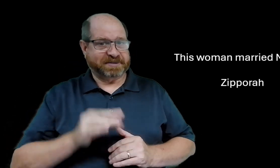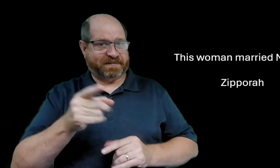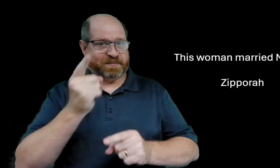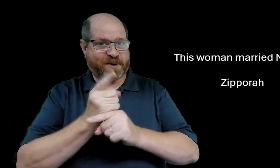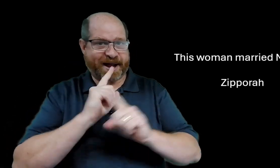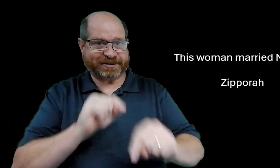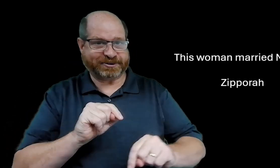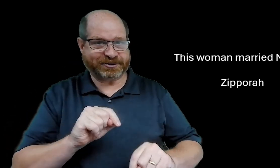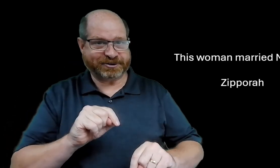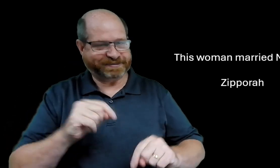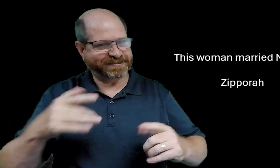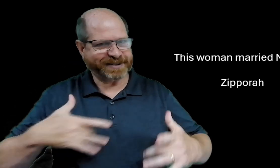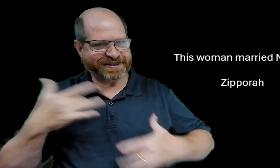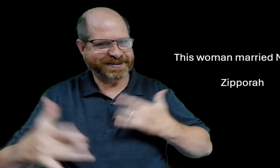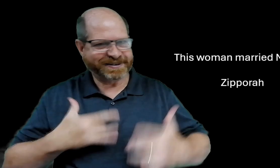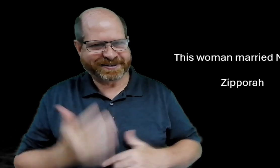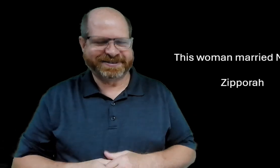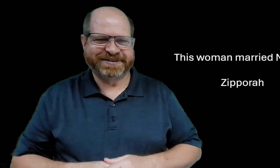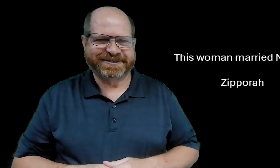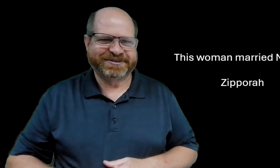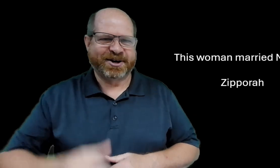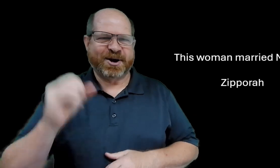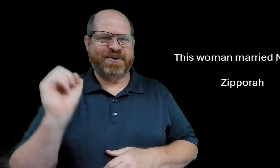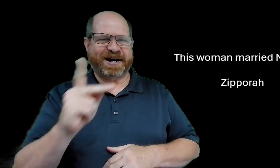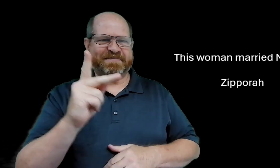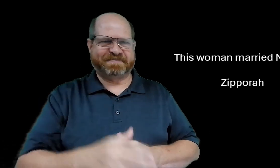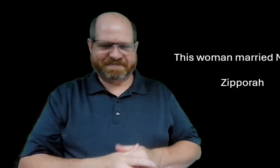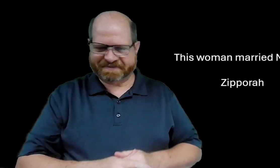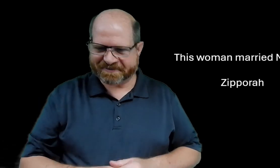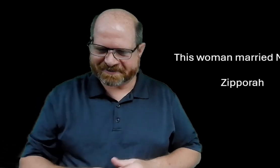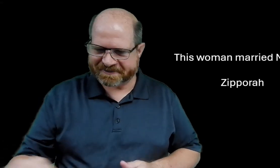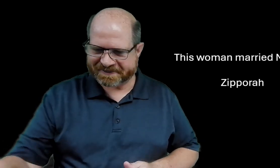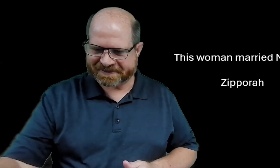did you get the right answer that's exciting okay